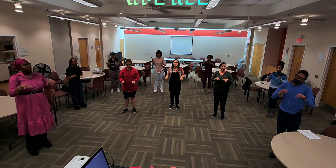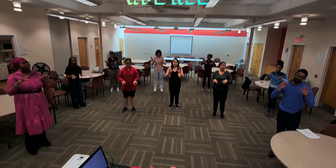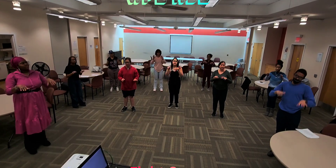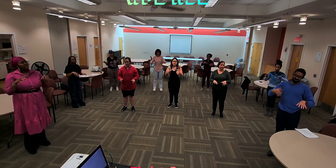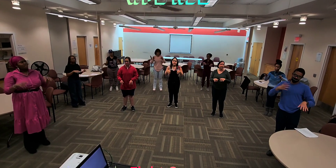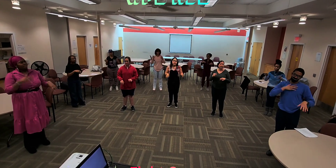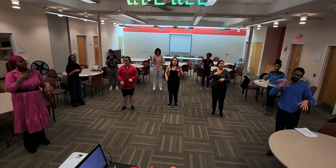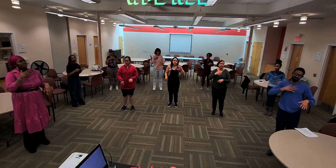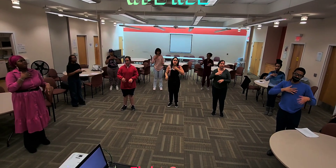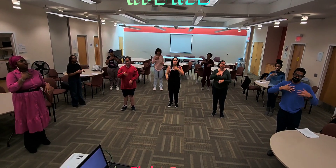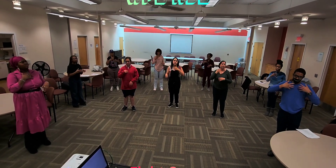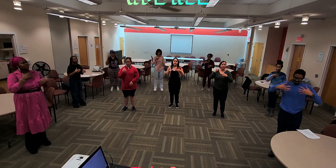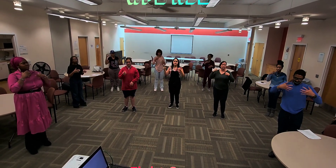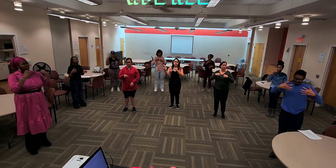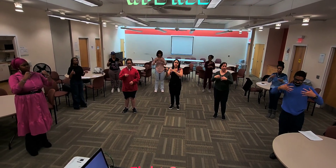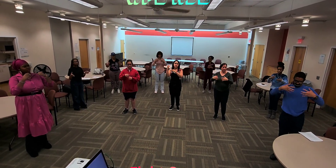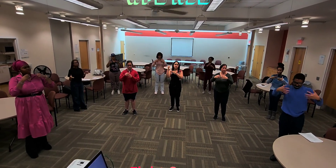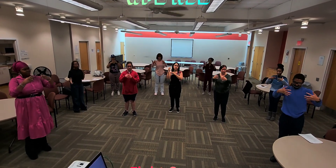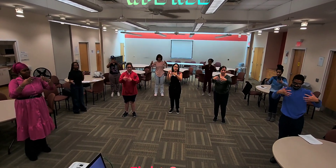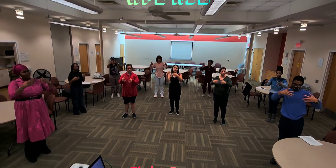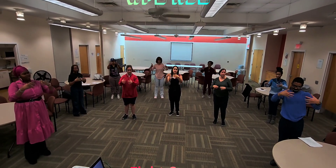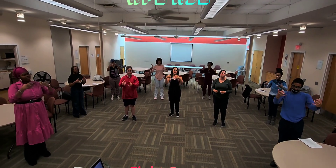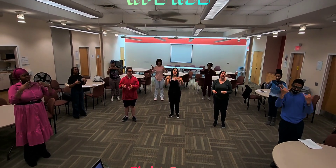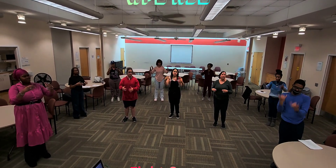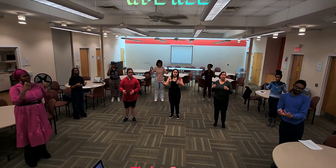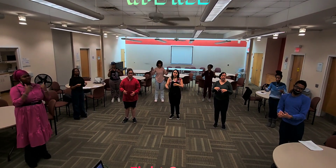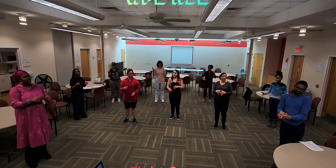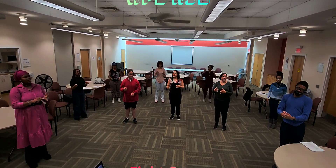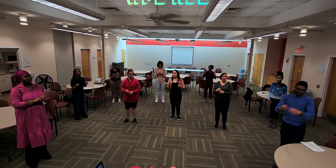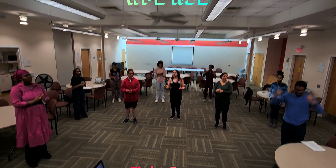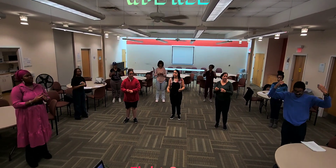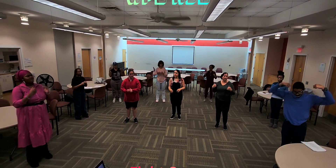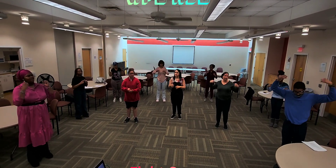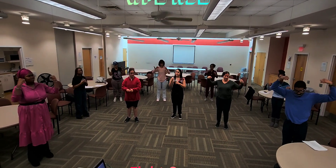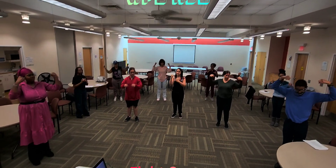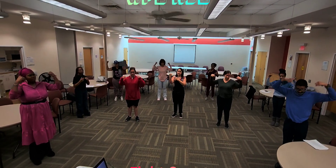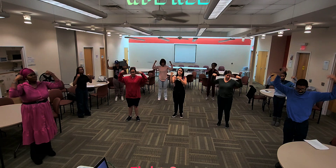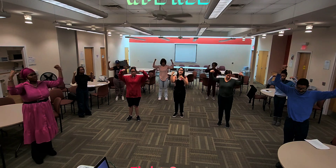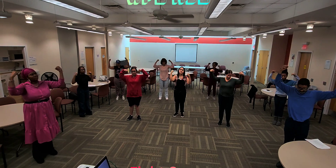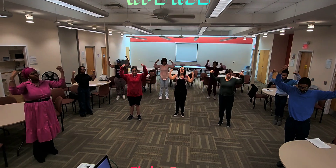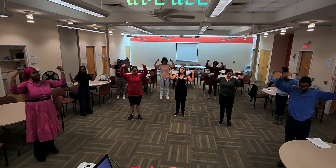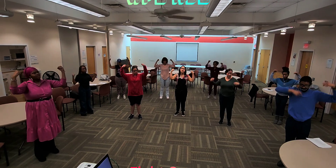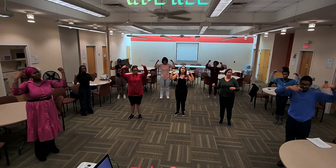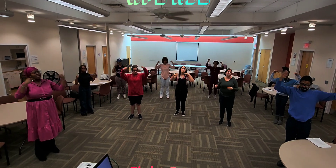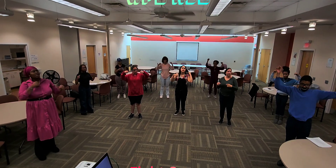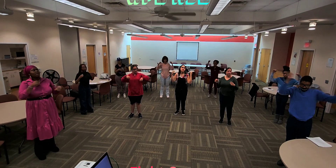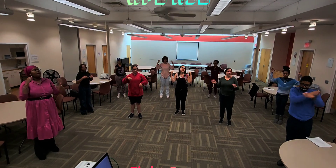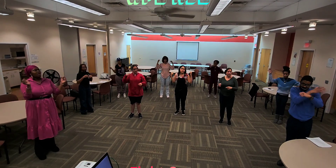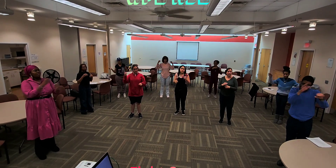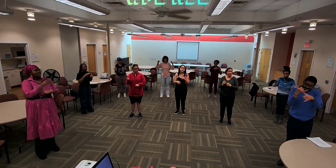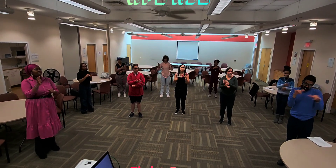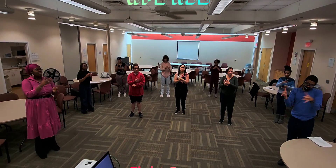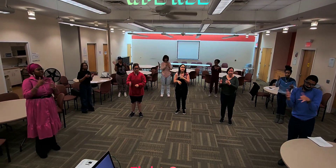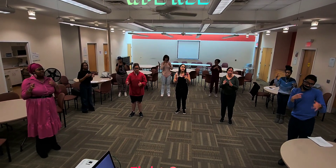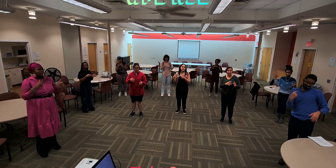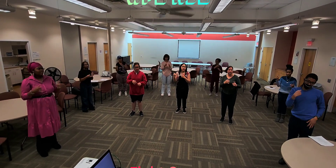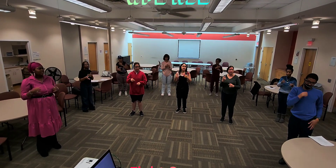My power's turned on, I'm starting right now I'll be strong, I'll my fight